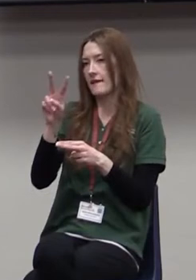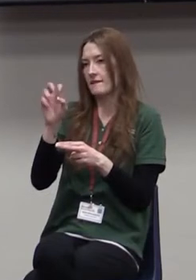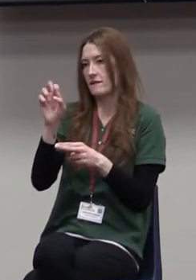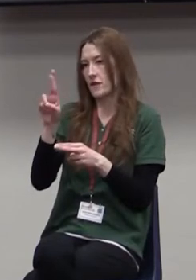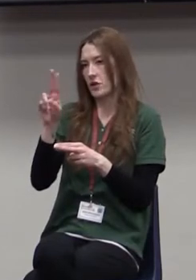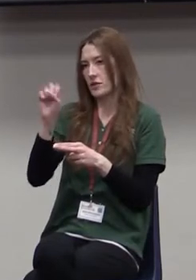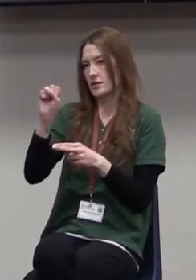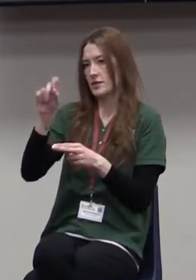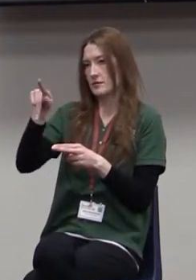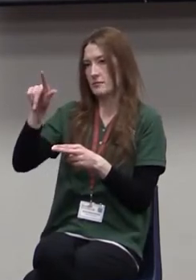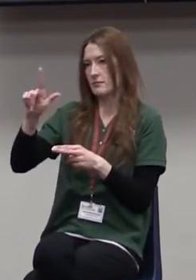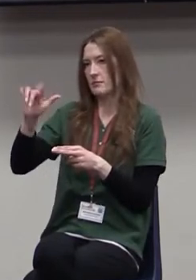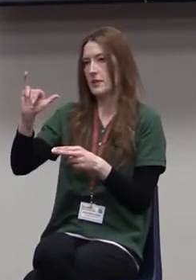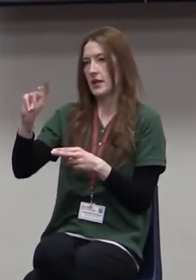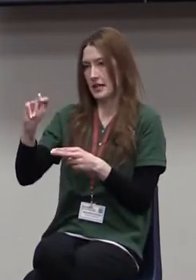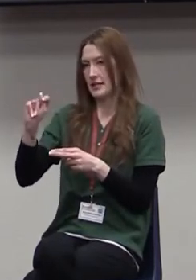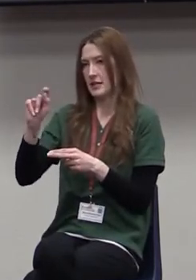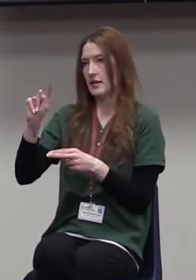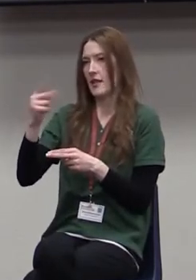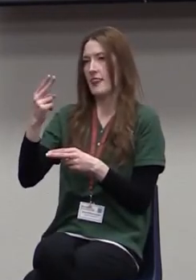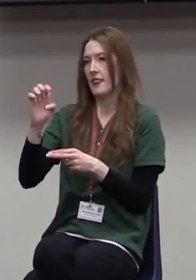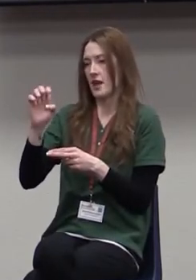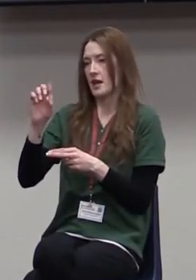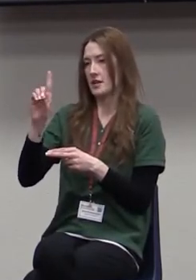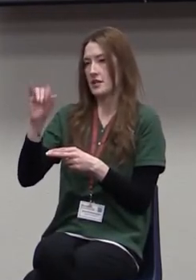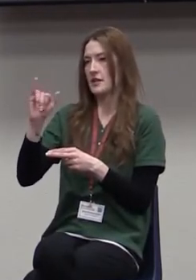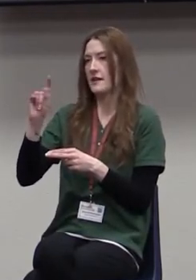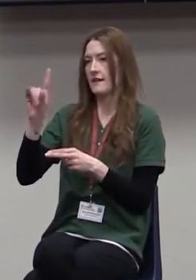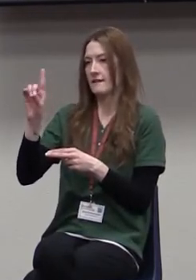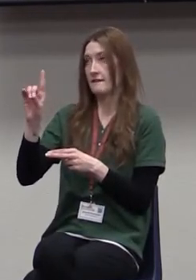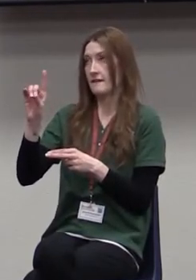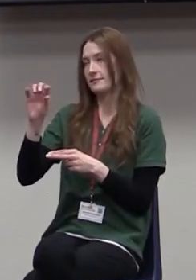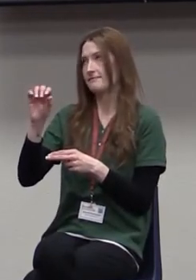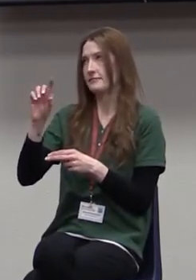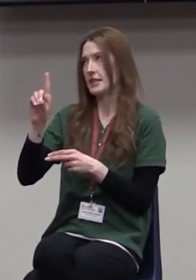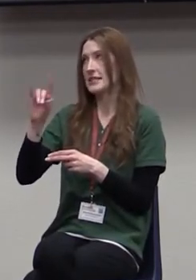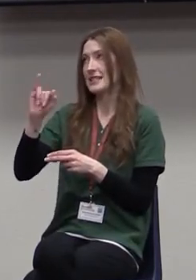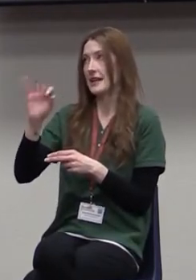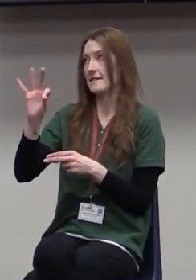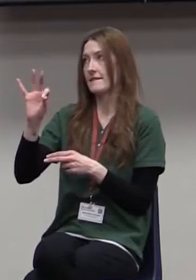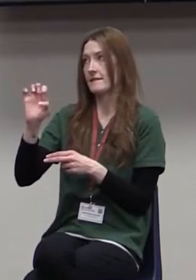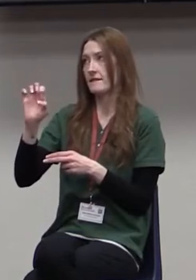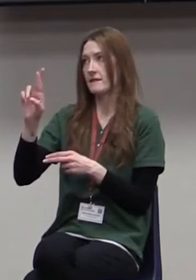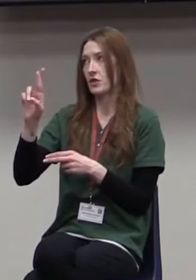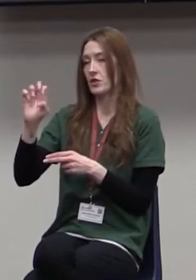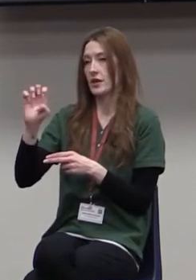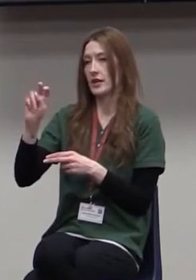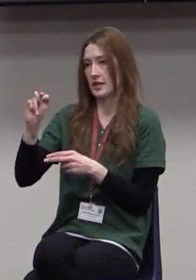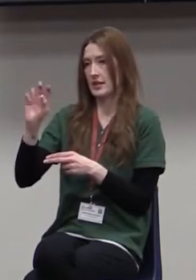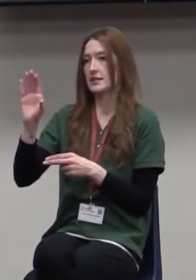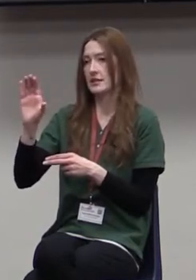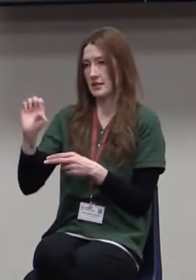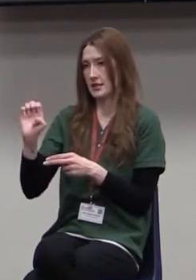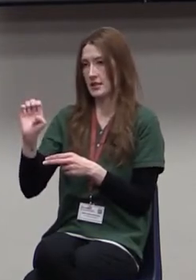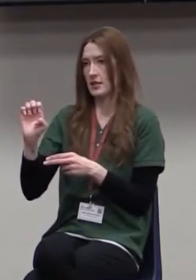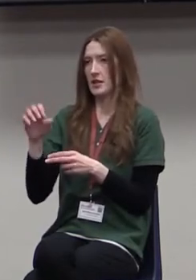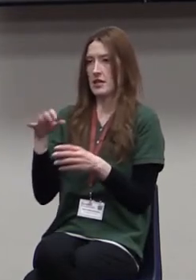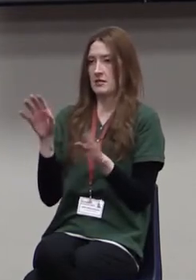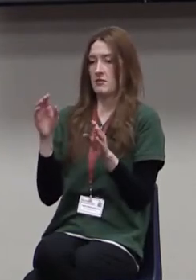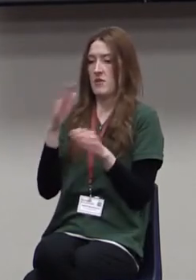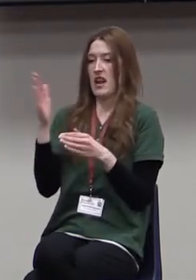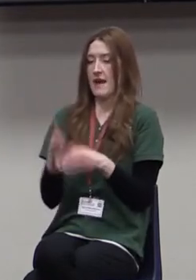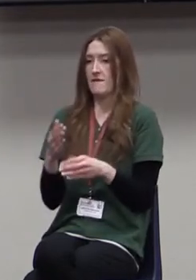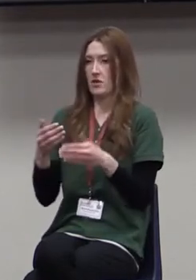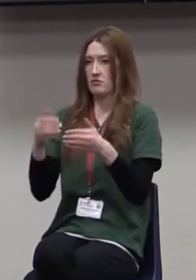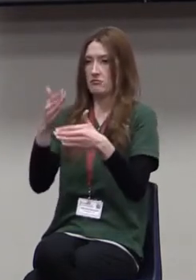depends on it. Let me tell you, every elder should have a copy of that book. I mean, we have to learn how to negotiate because when you're talking about